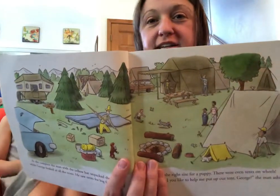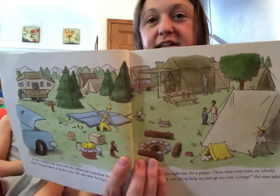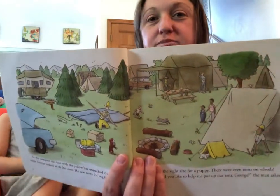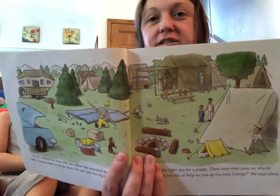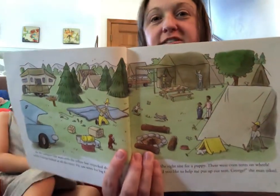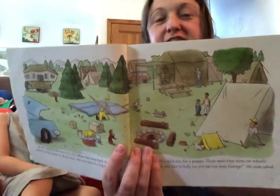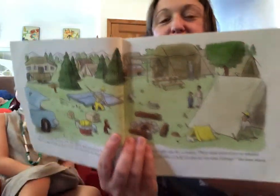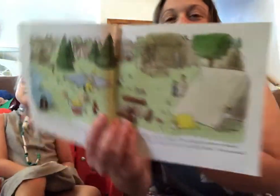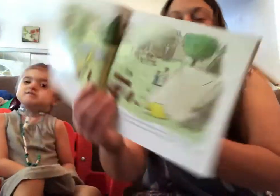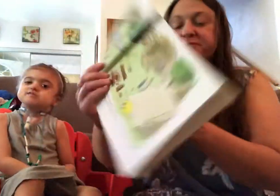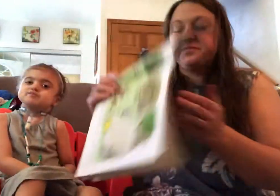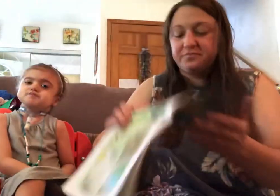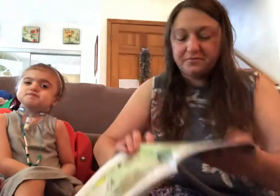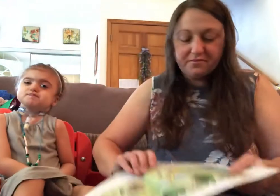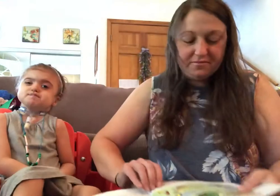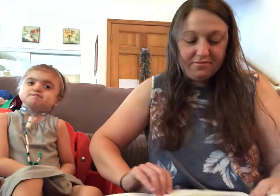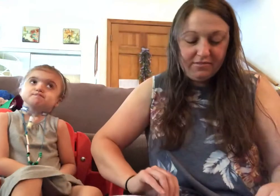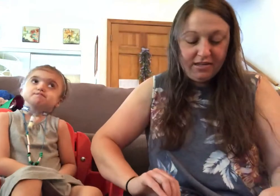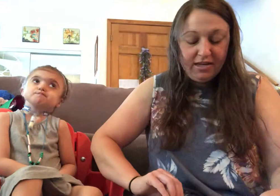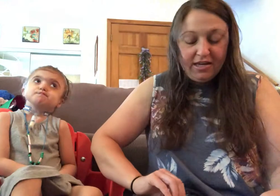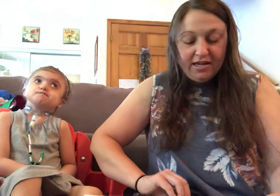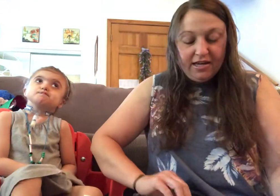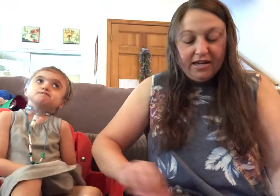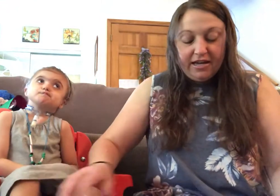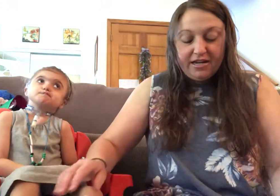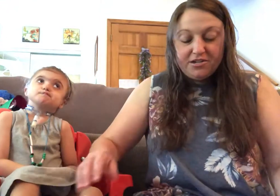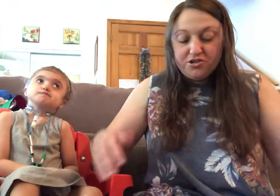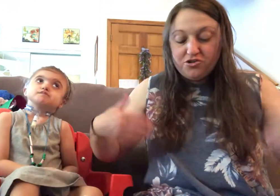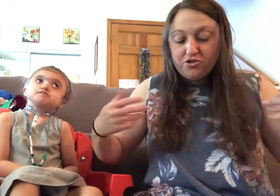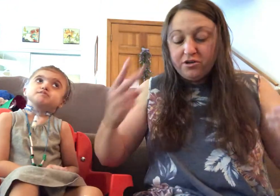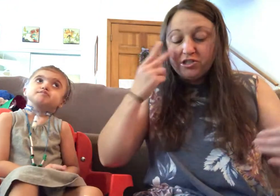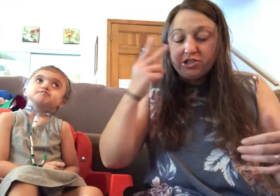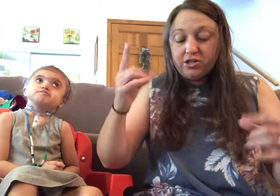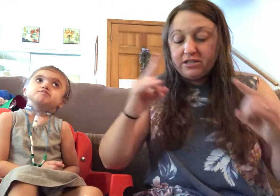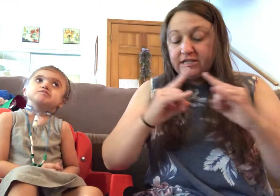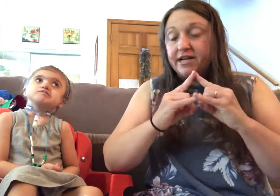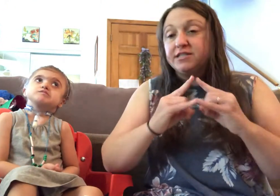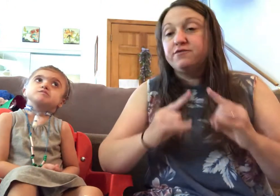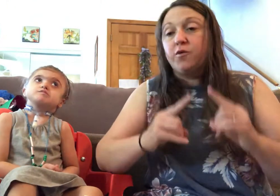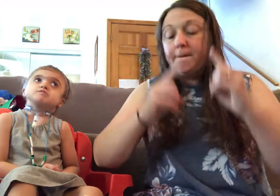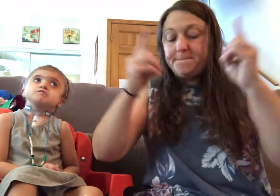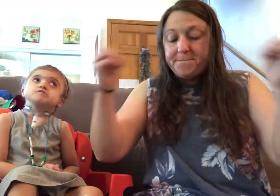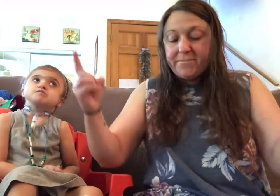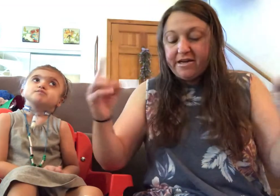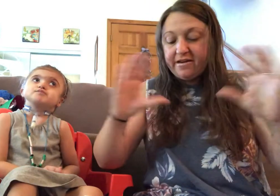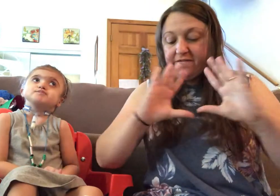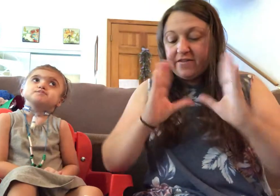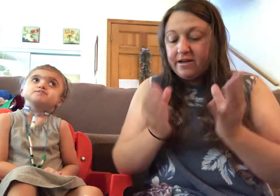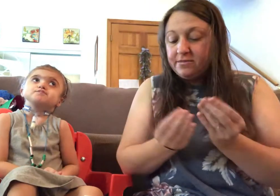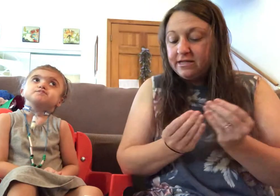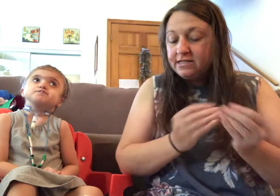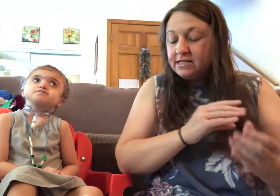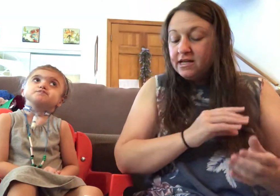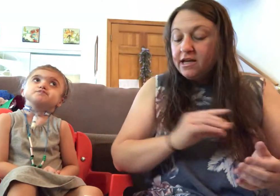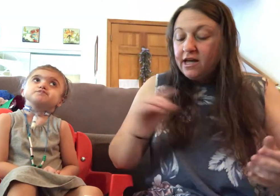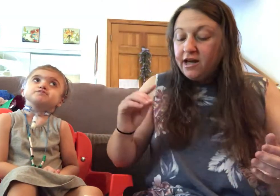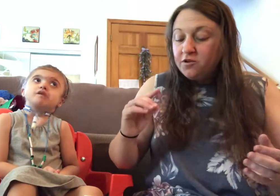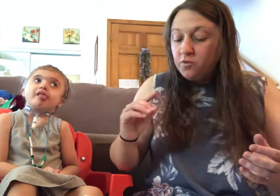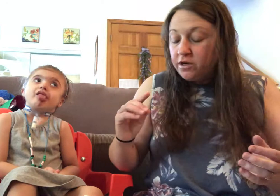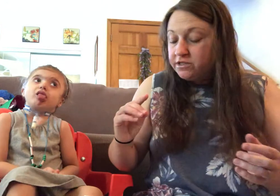campsite too. And George saw tents for big families and ones